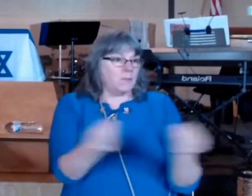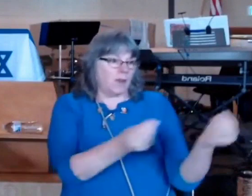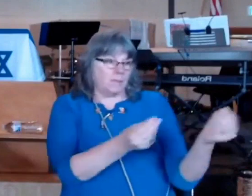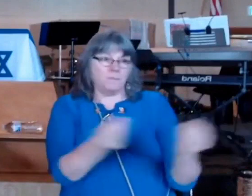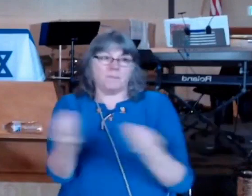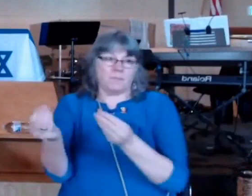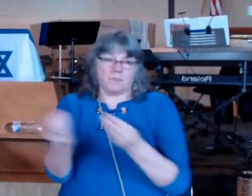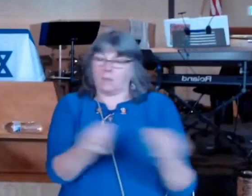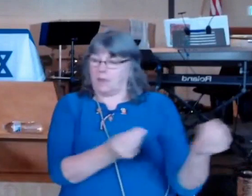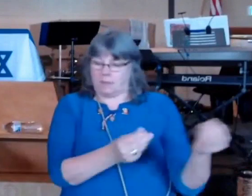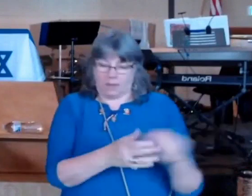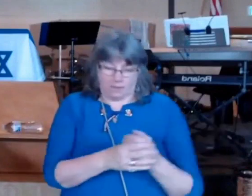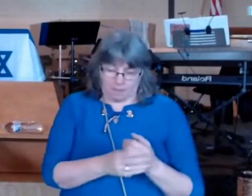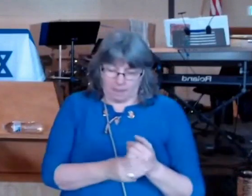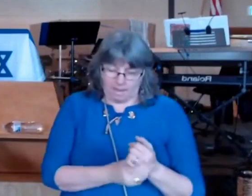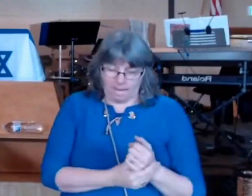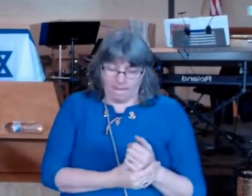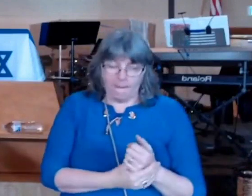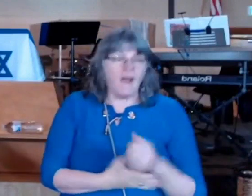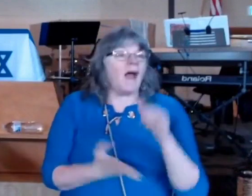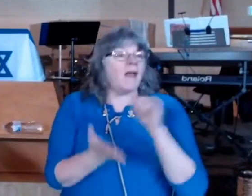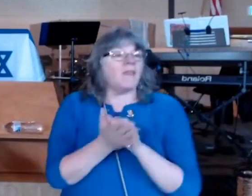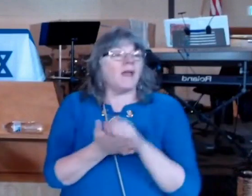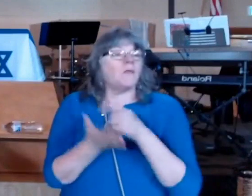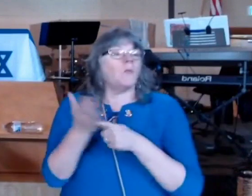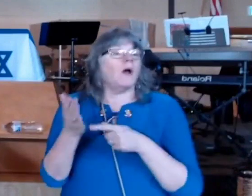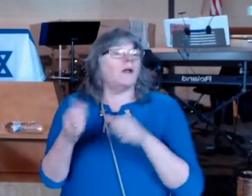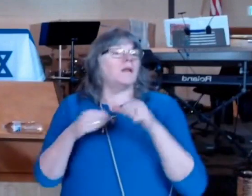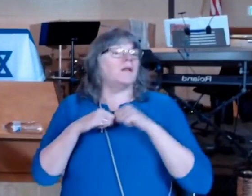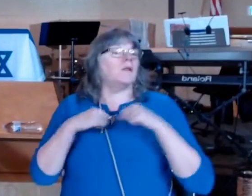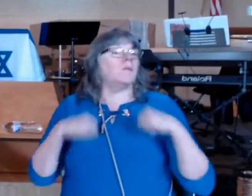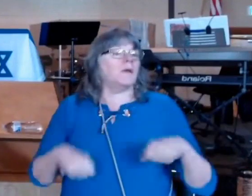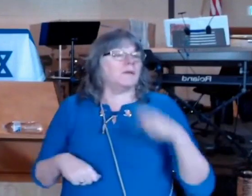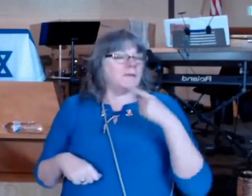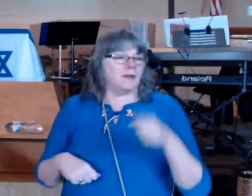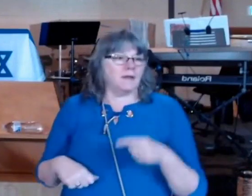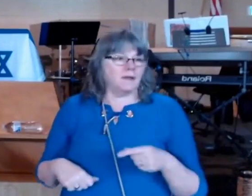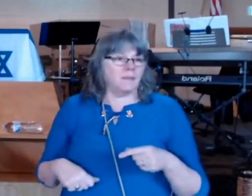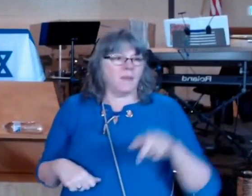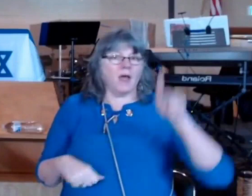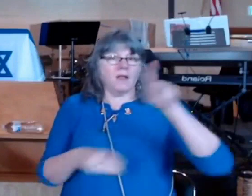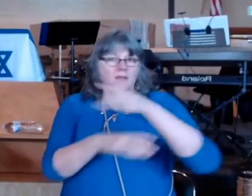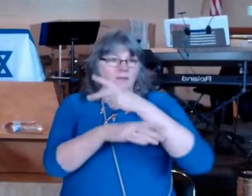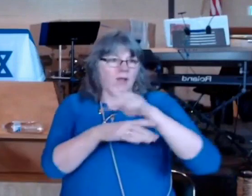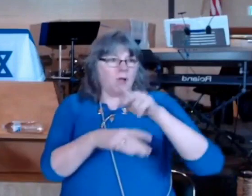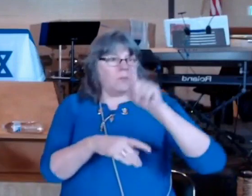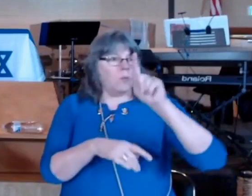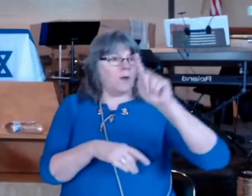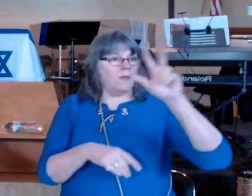so and this is why actually Psalm 133 was written about Aaron